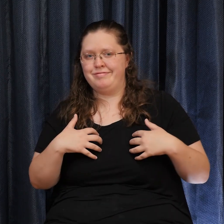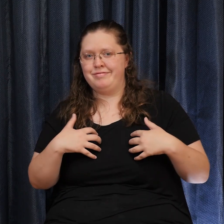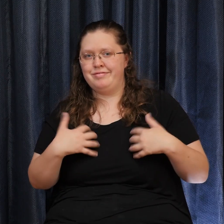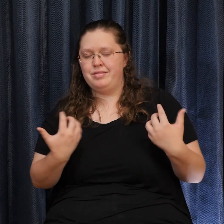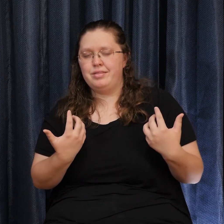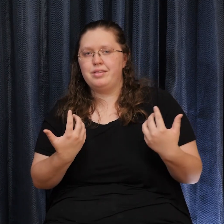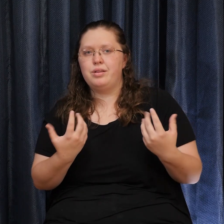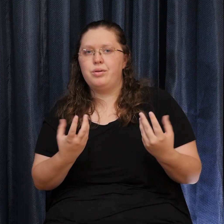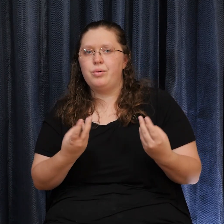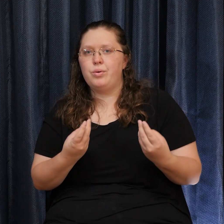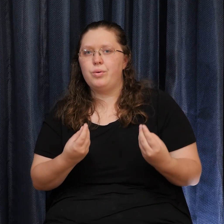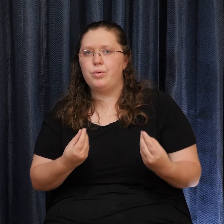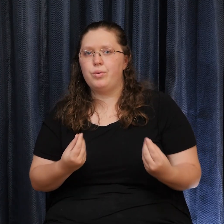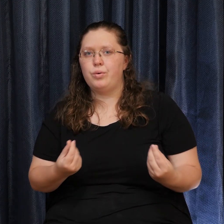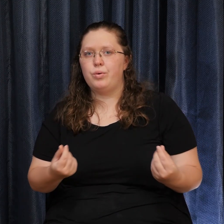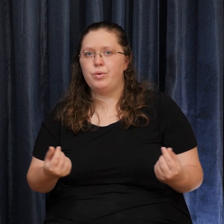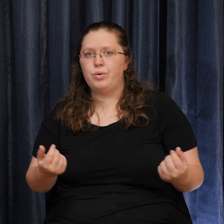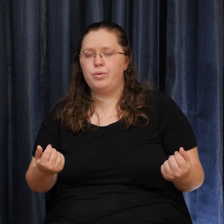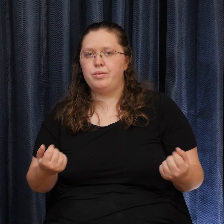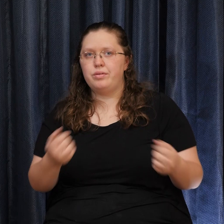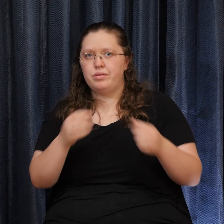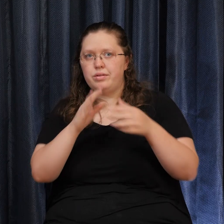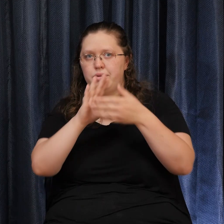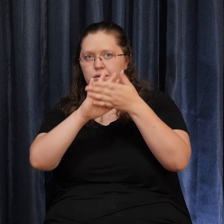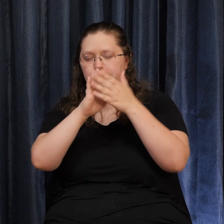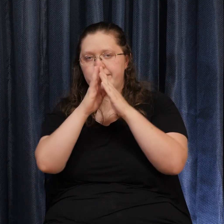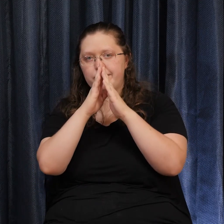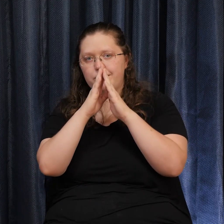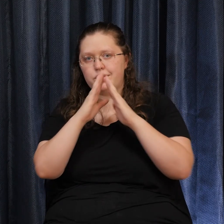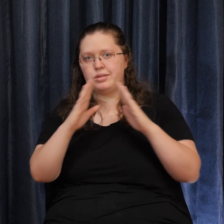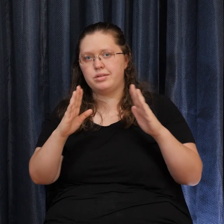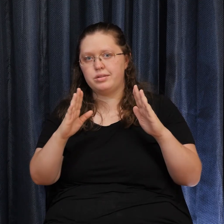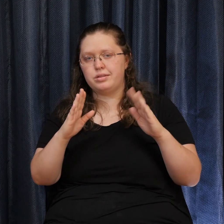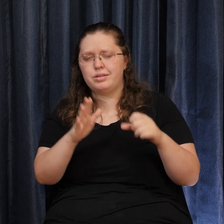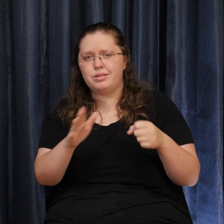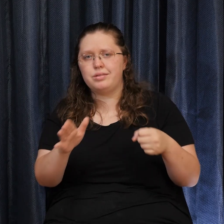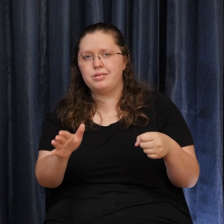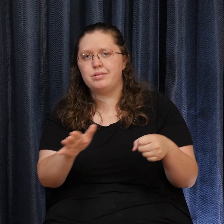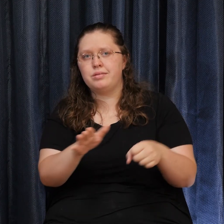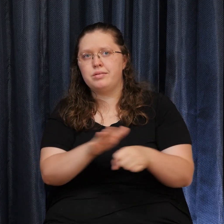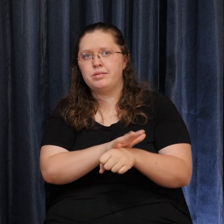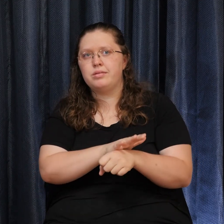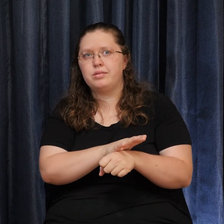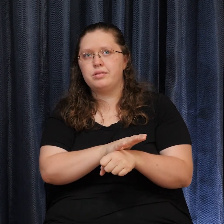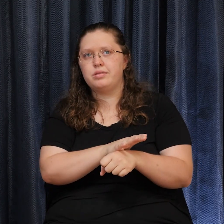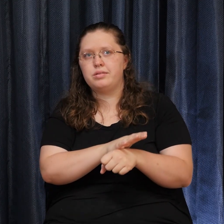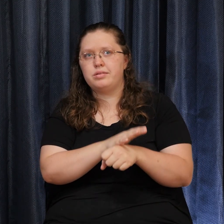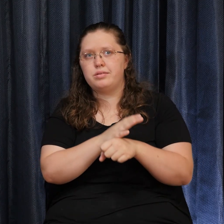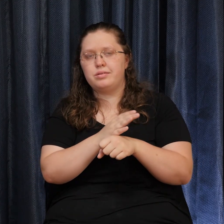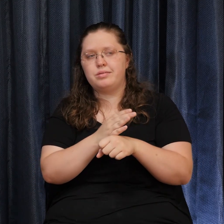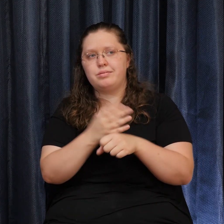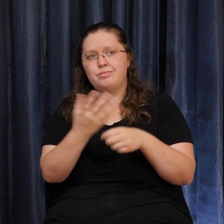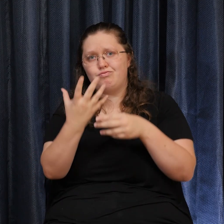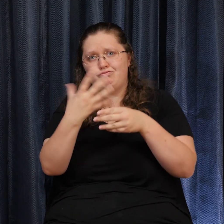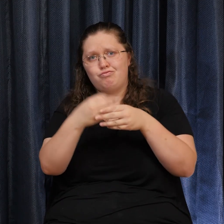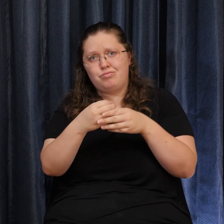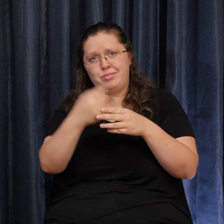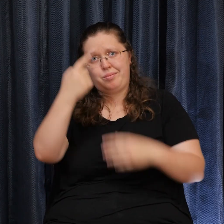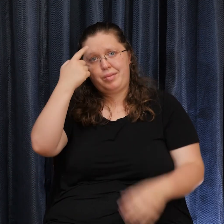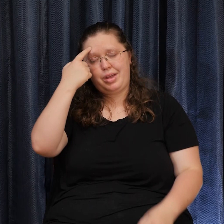Peace And wholeness Coming into The minds And hearts Of everyone There